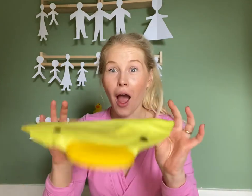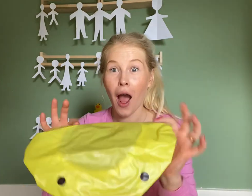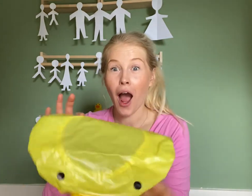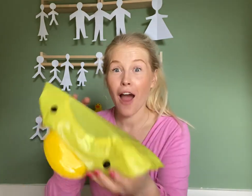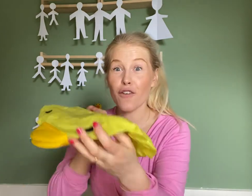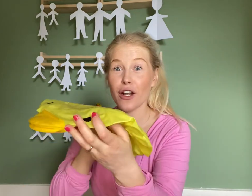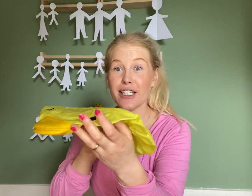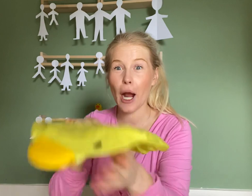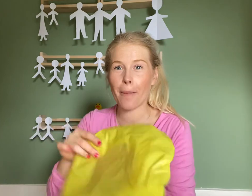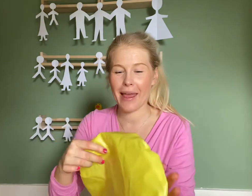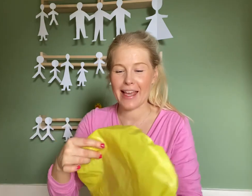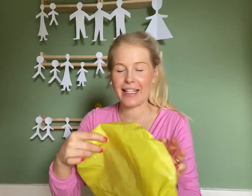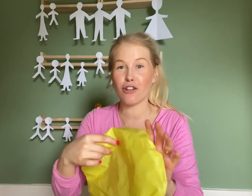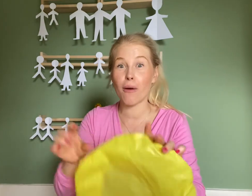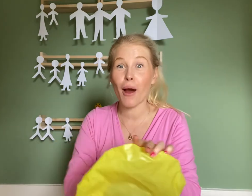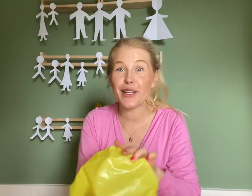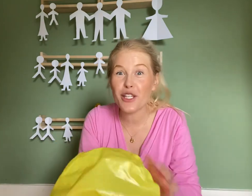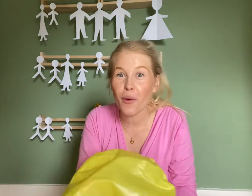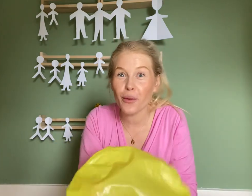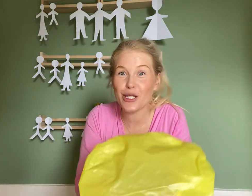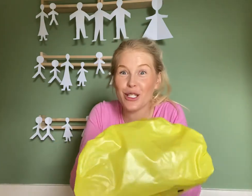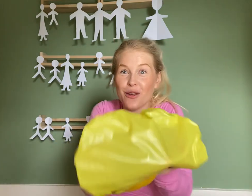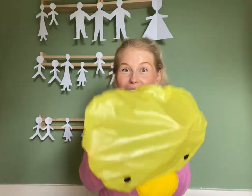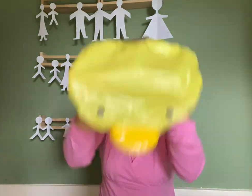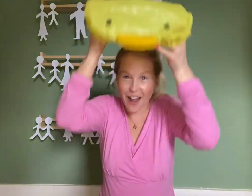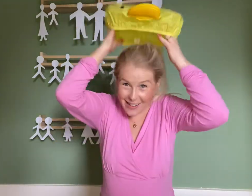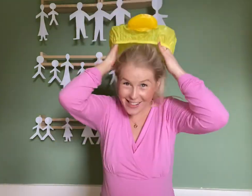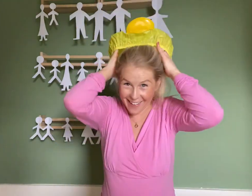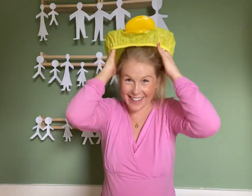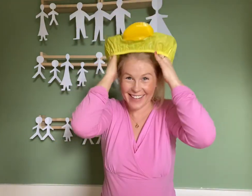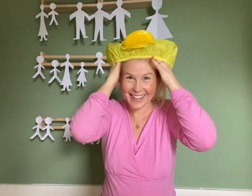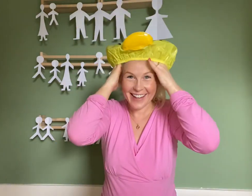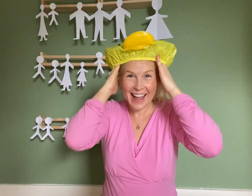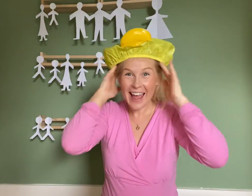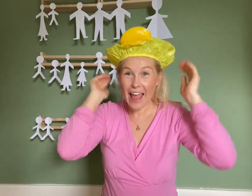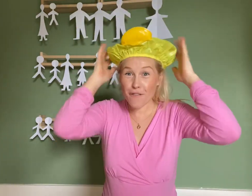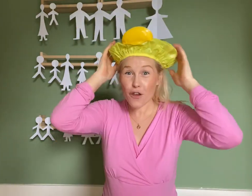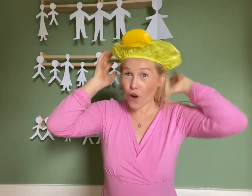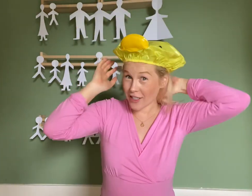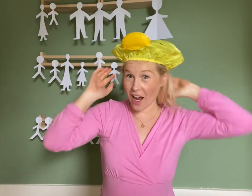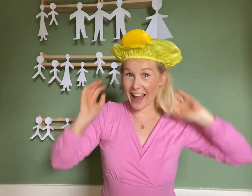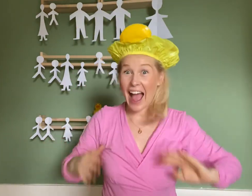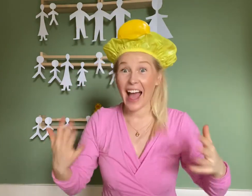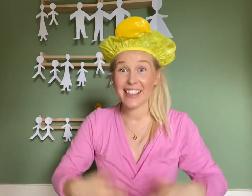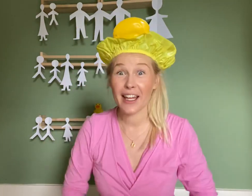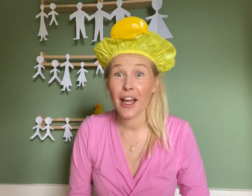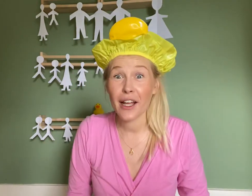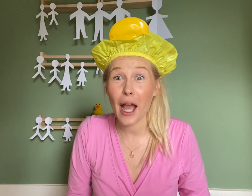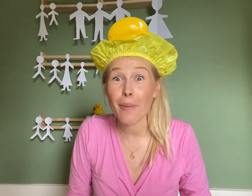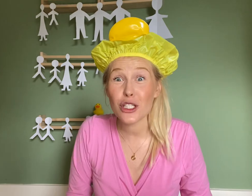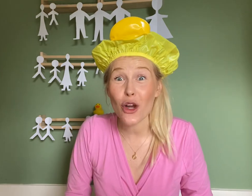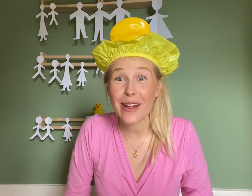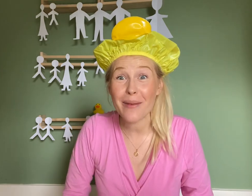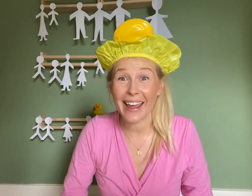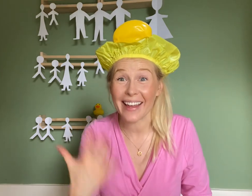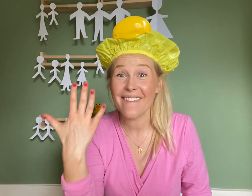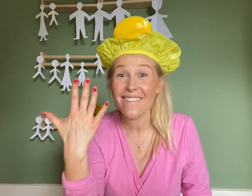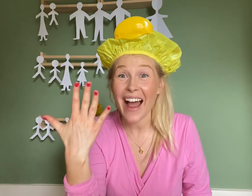I've got a duck beak to remind you all to do that duck sign. If you've got a duck hat, come and join me. Five